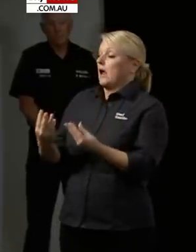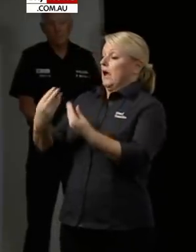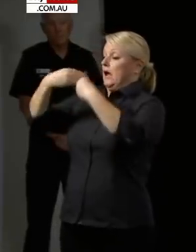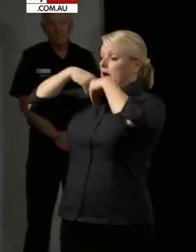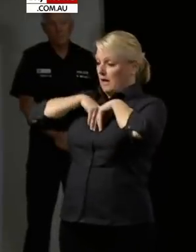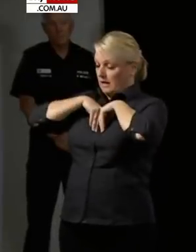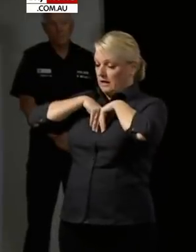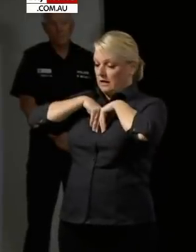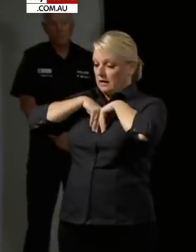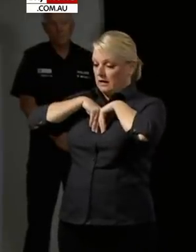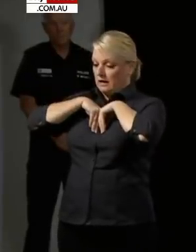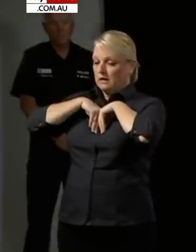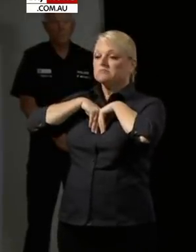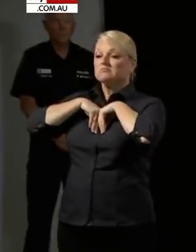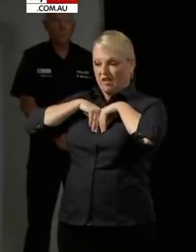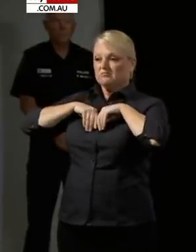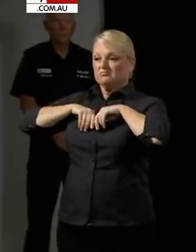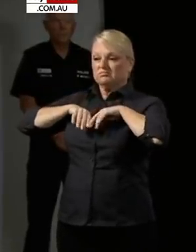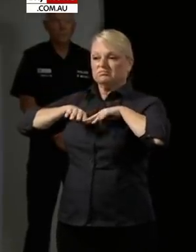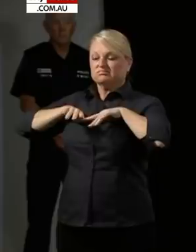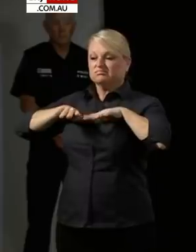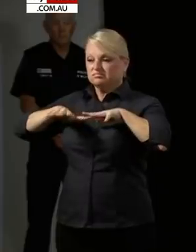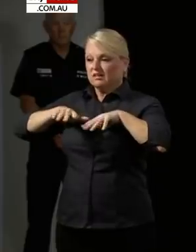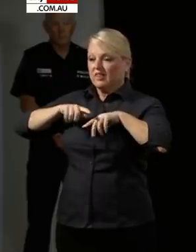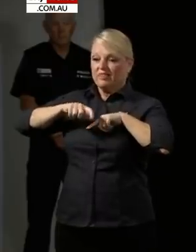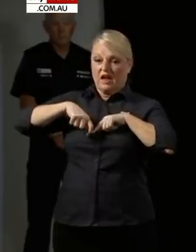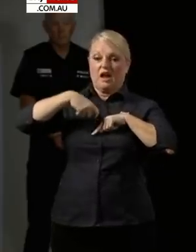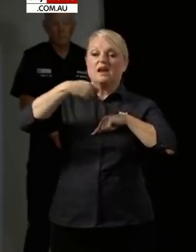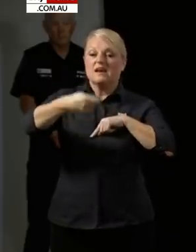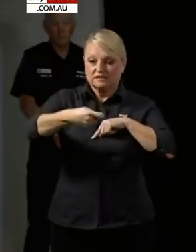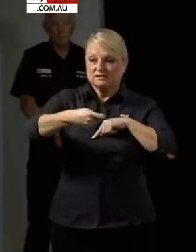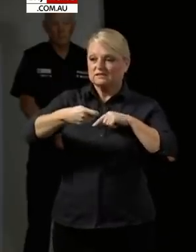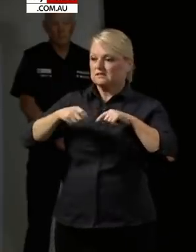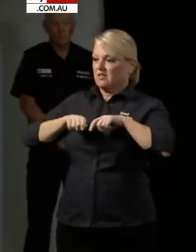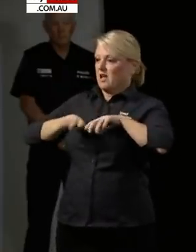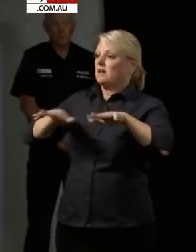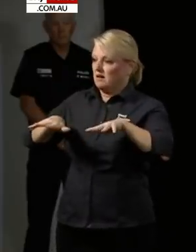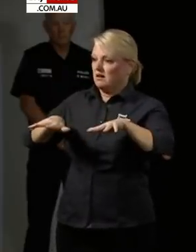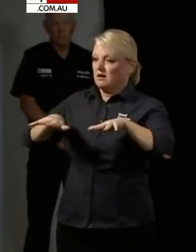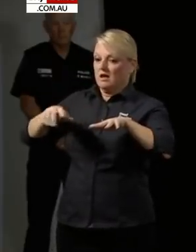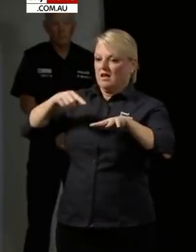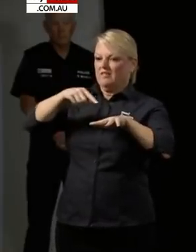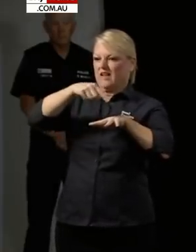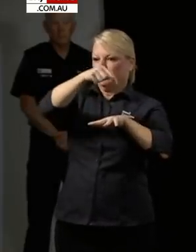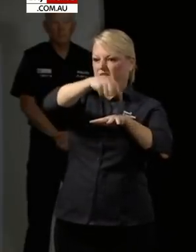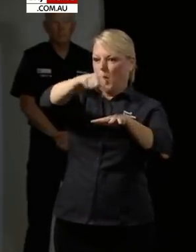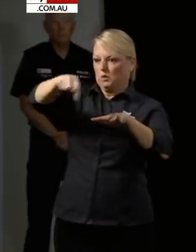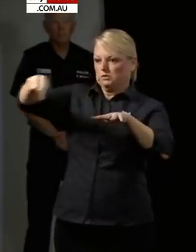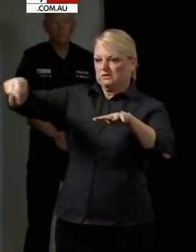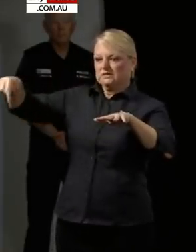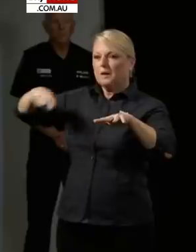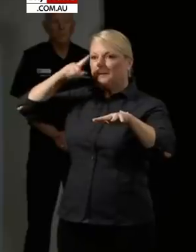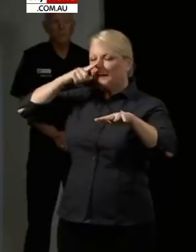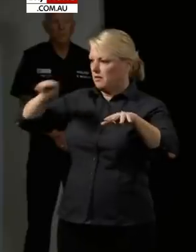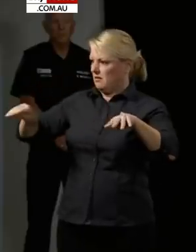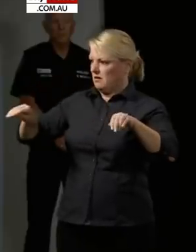case is passing it on to the next level and then that level so that if they pass it on to two people